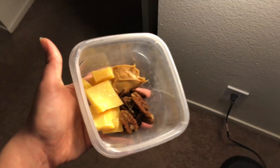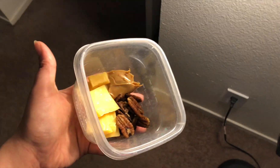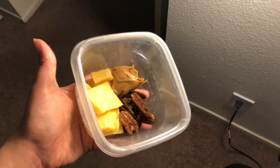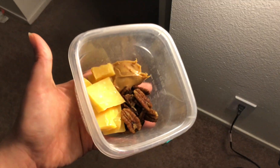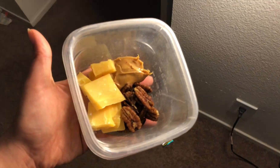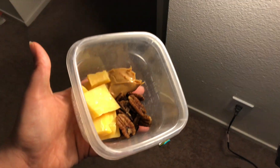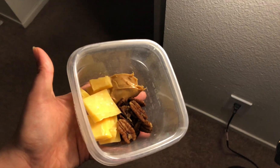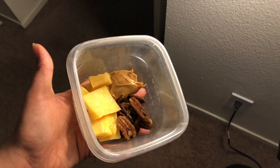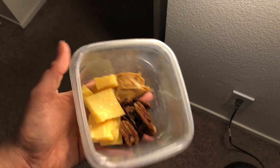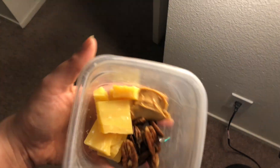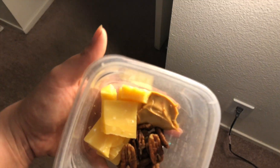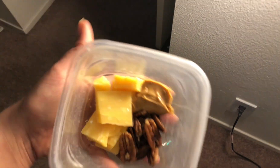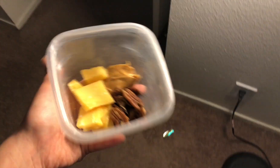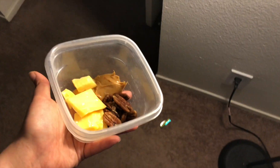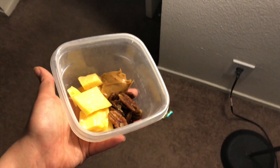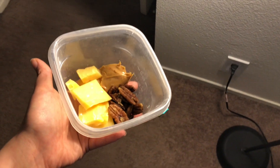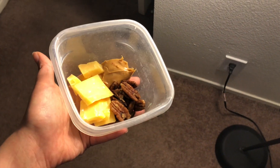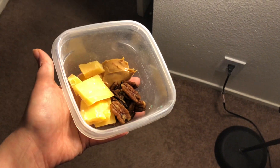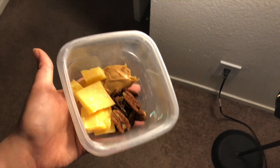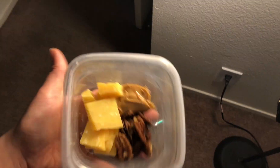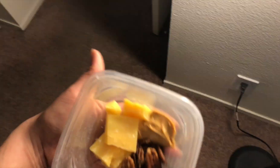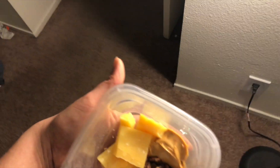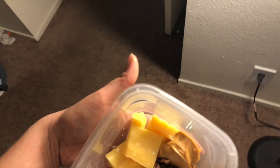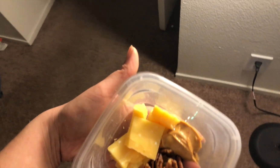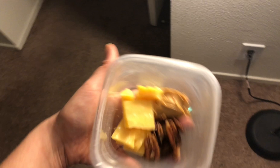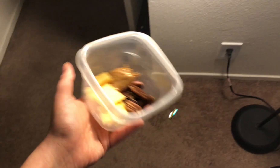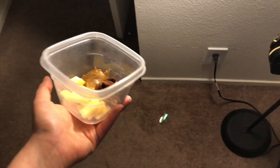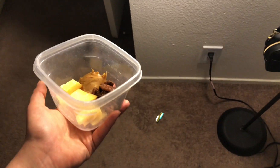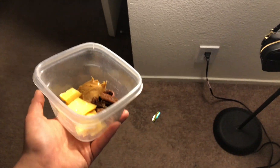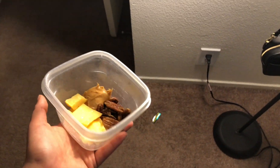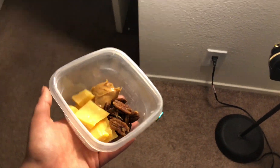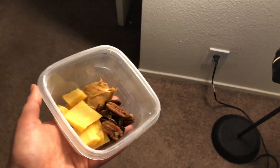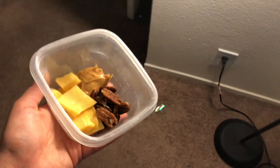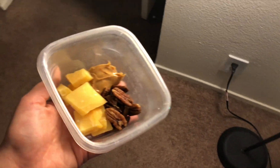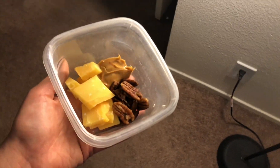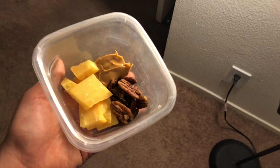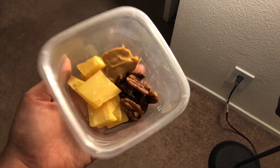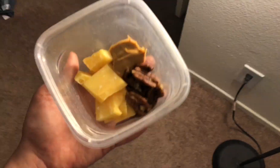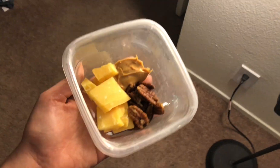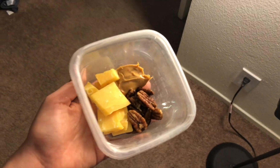of fat and protein to keep me tied over well into the night and tomorrow morning.